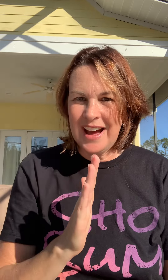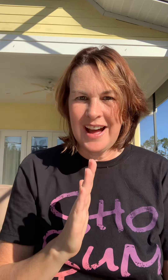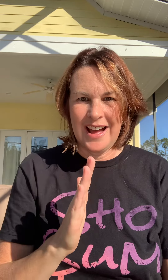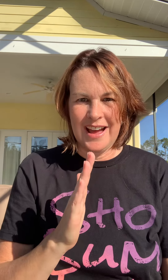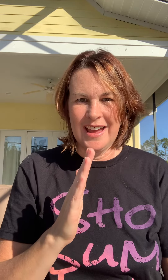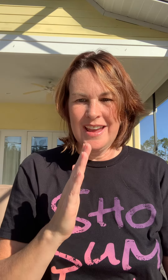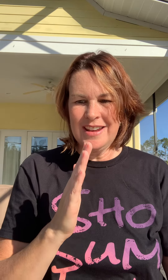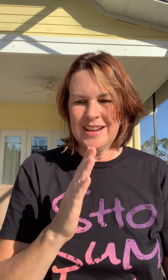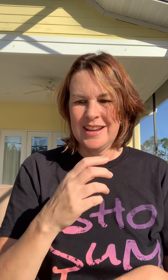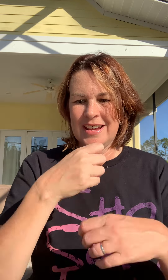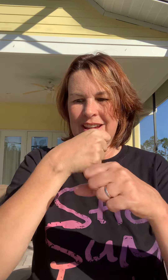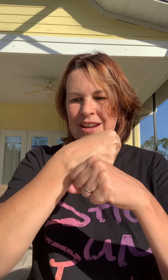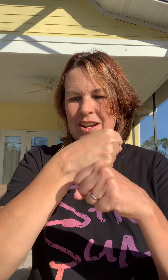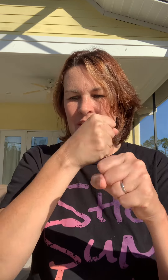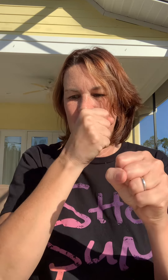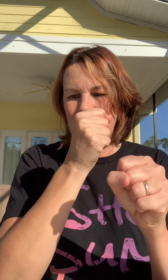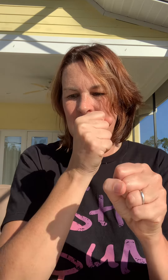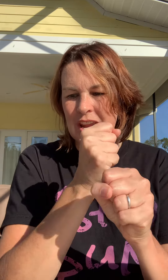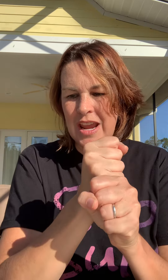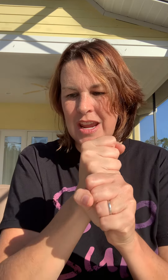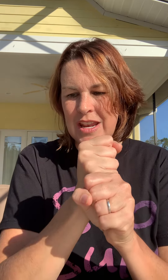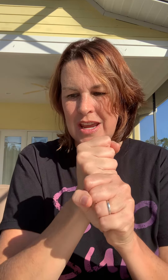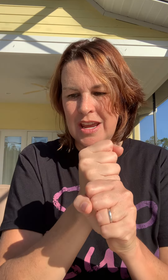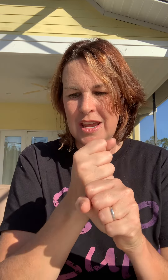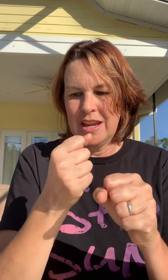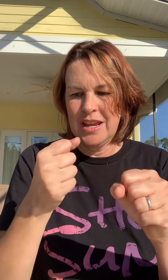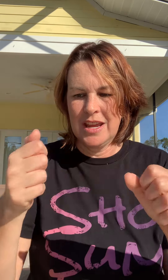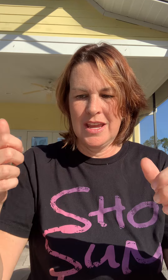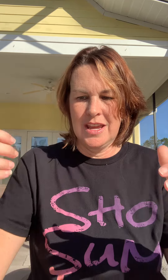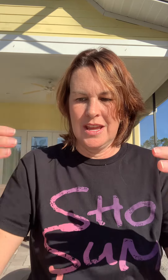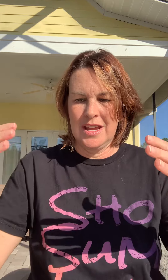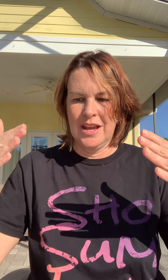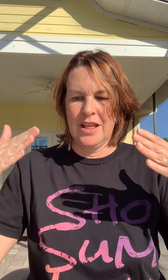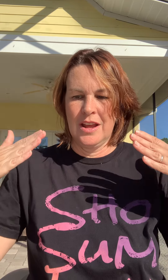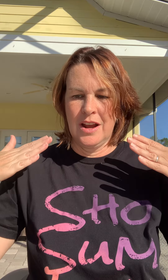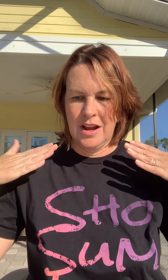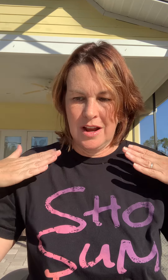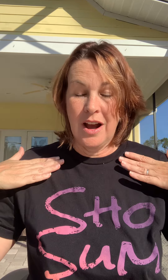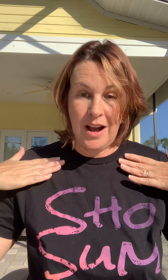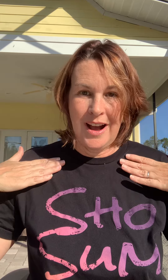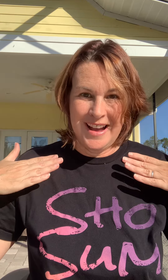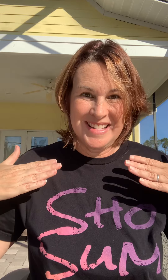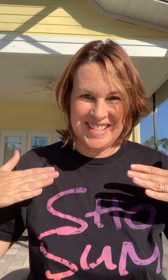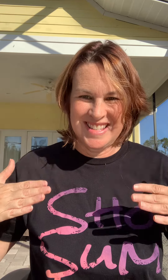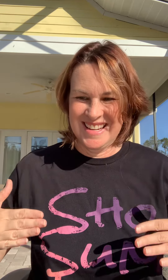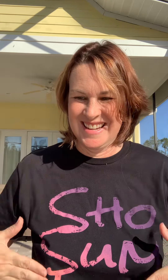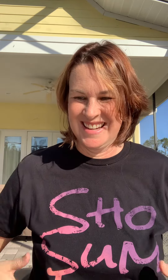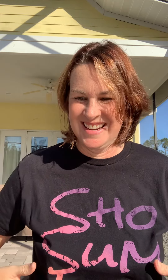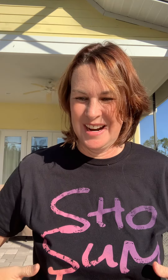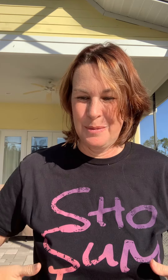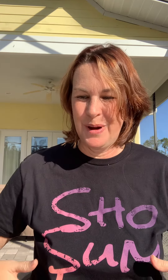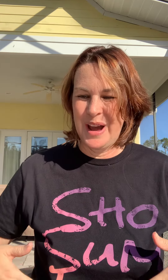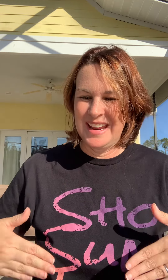god created us our bodies